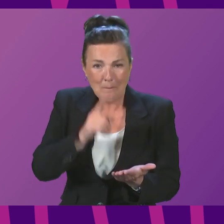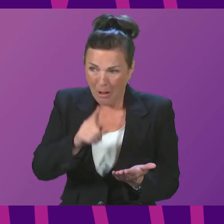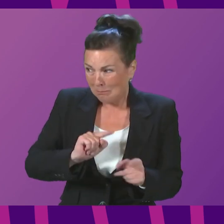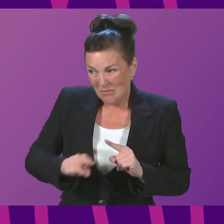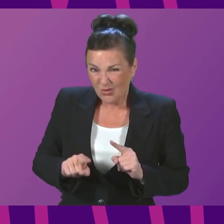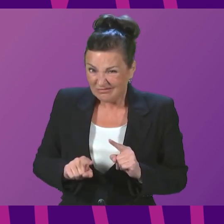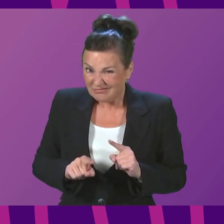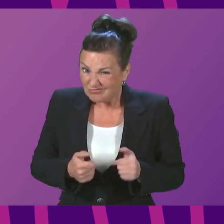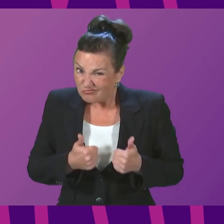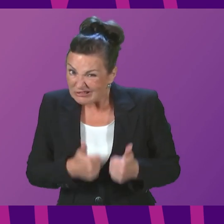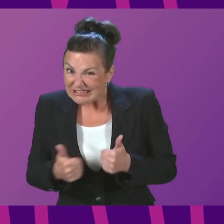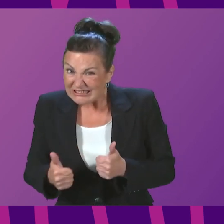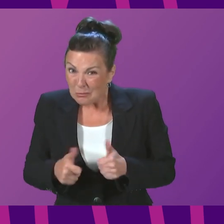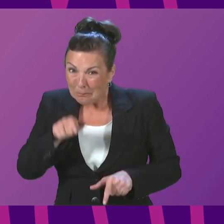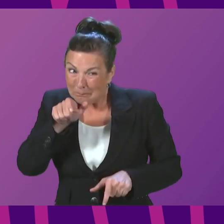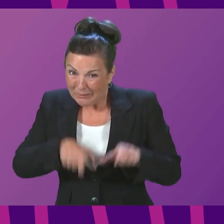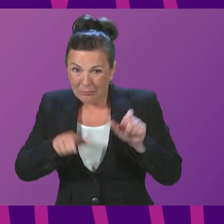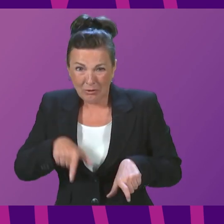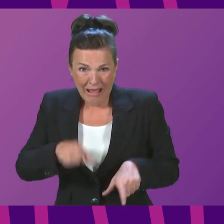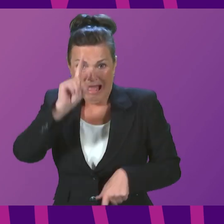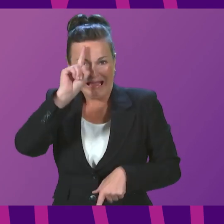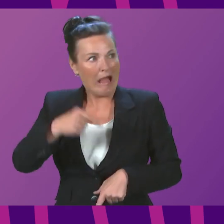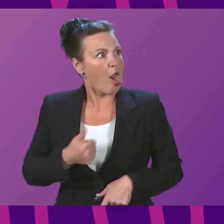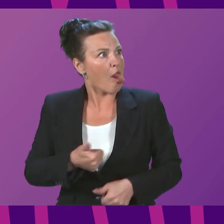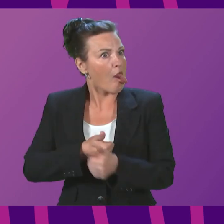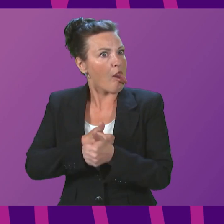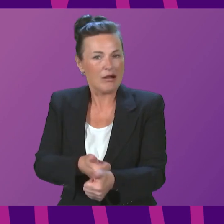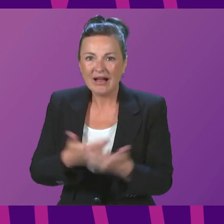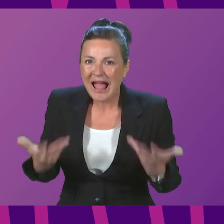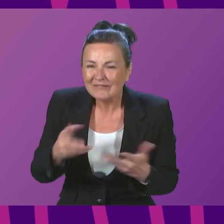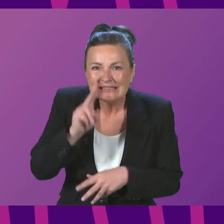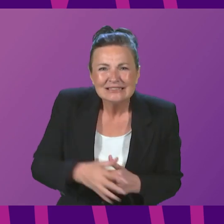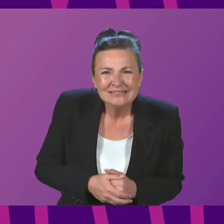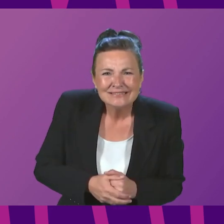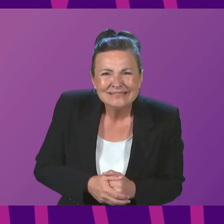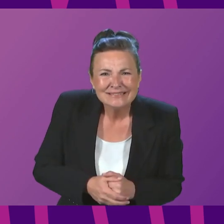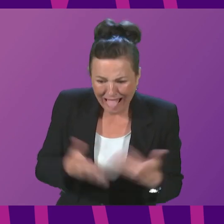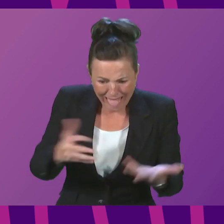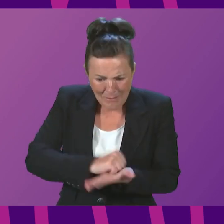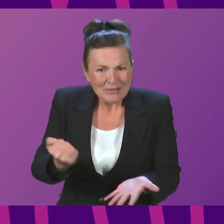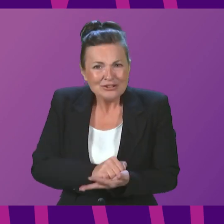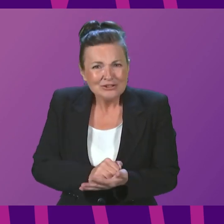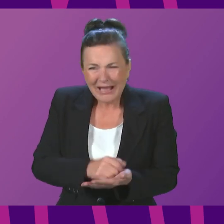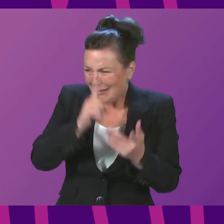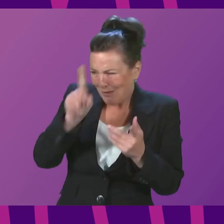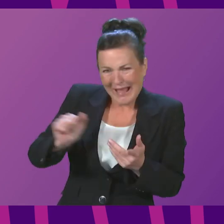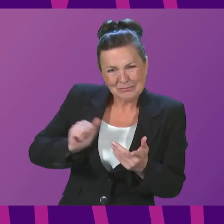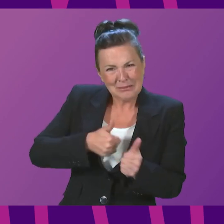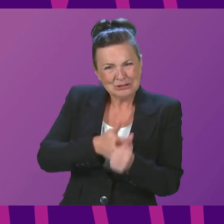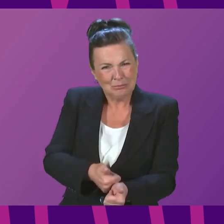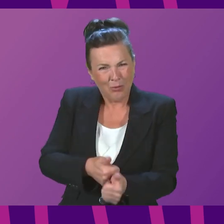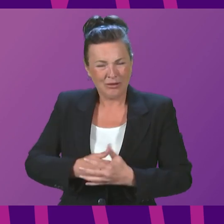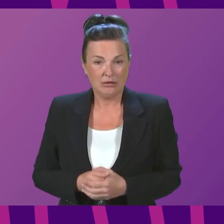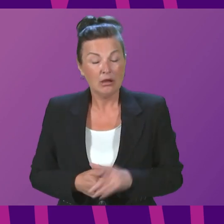people would understand that I can't support a bill that I literally have not seen because it has not been published. Now, on